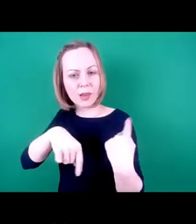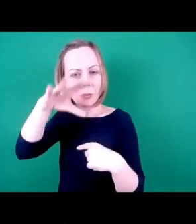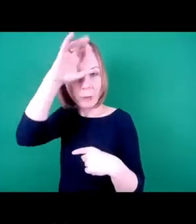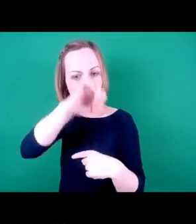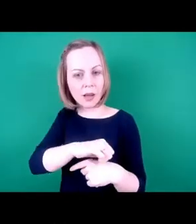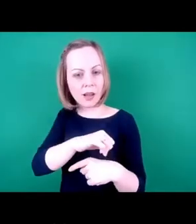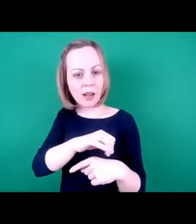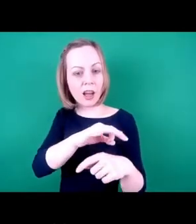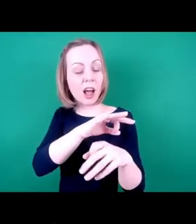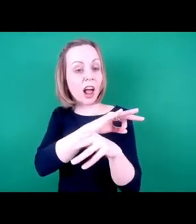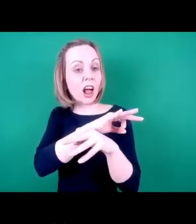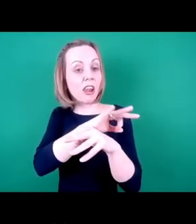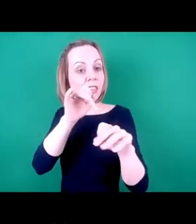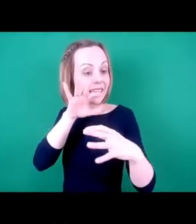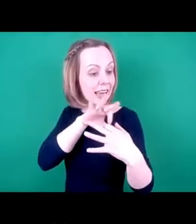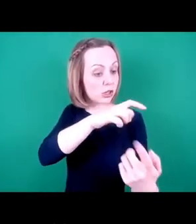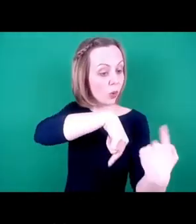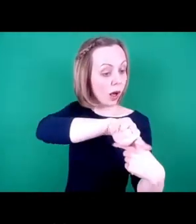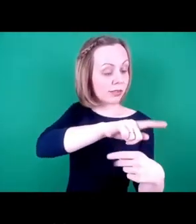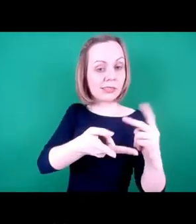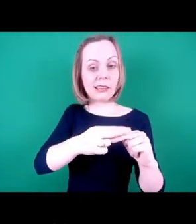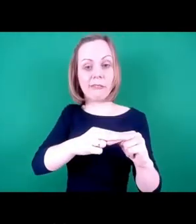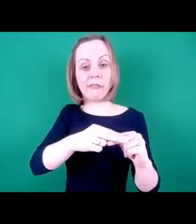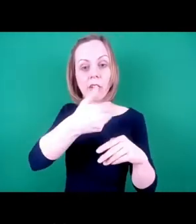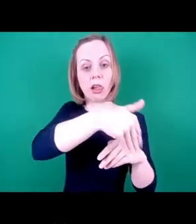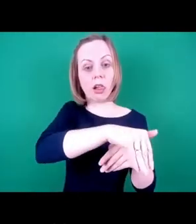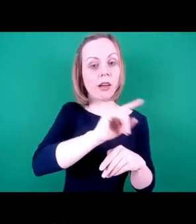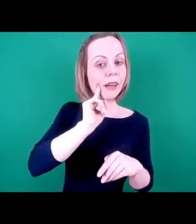Thank you. Thank